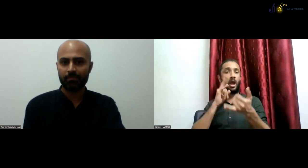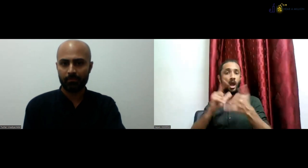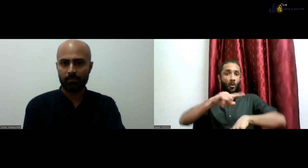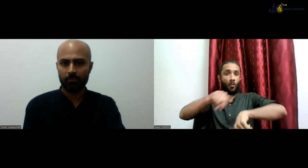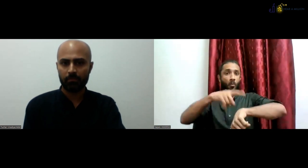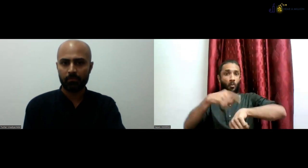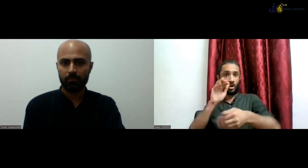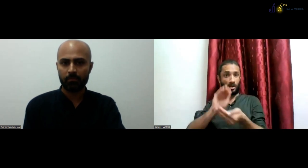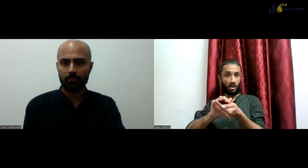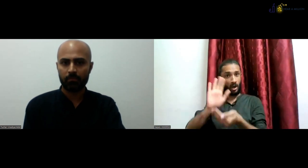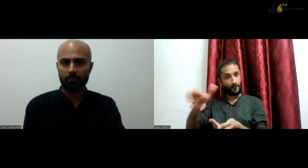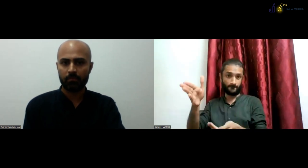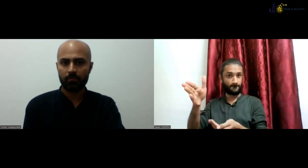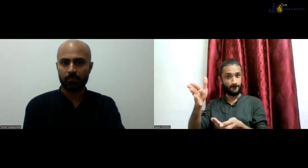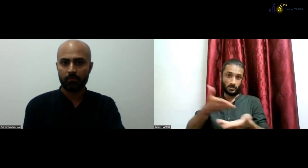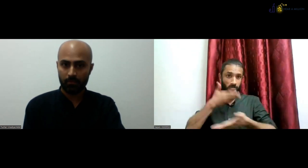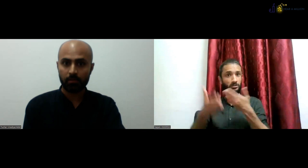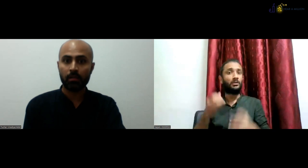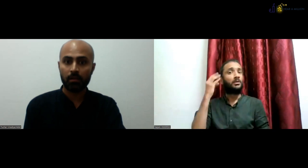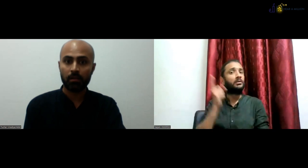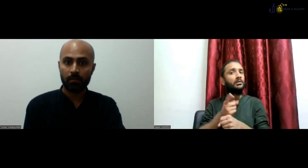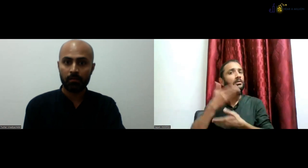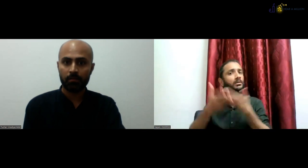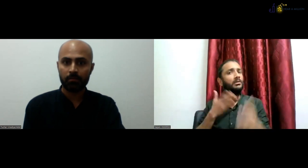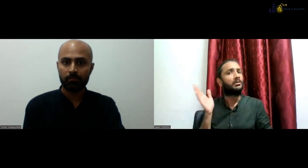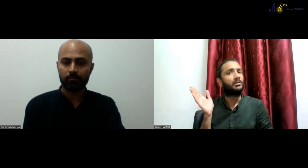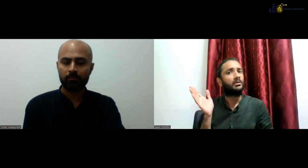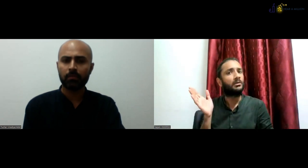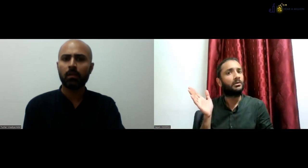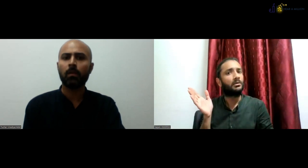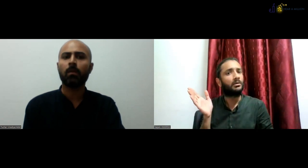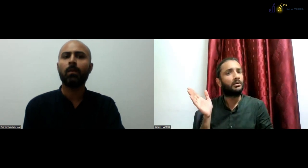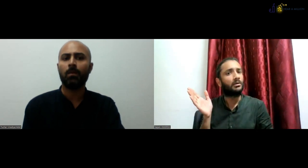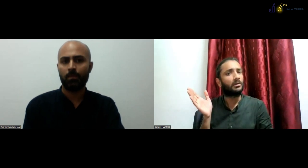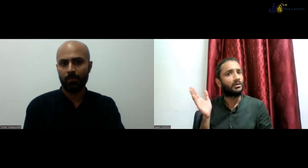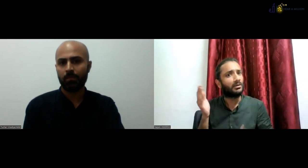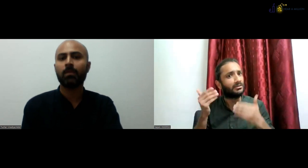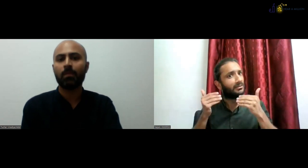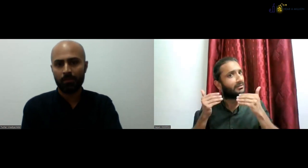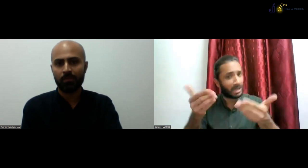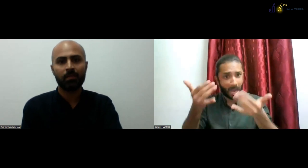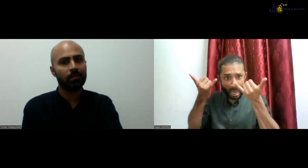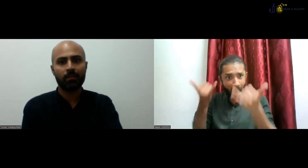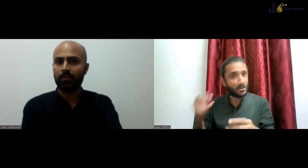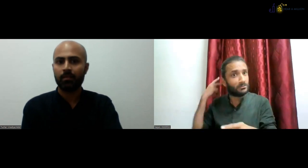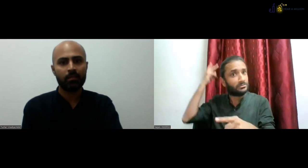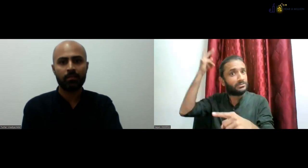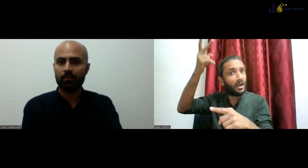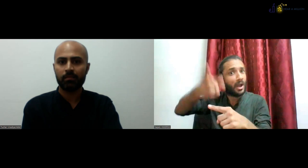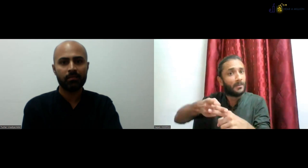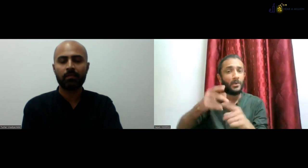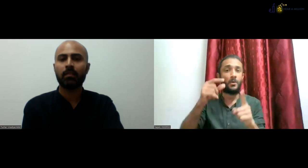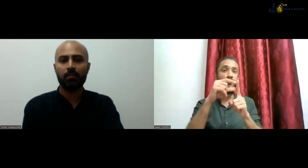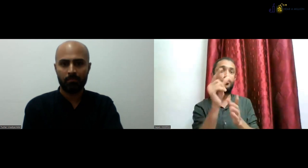there was a batch of B-Ed students, and they are supposed to teach B-Ed, right? But there's a hearing person who's teaching ISL.